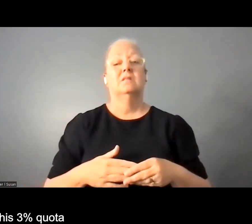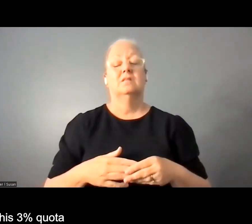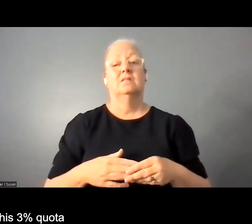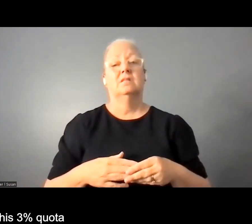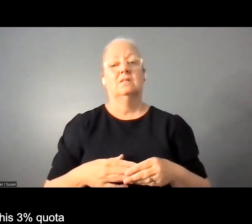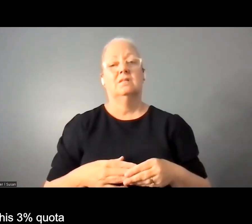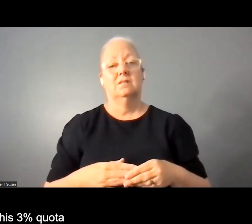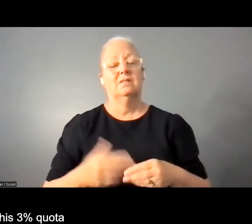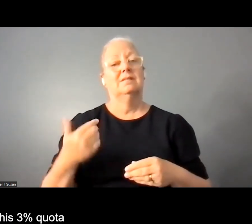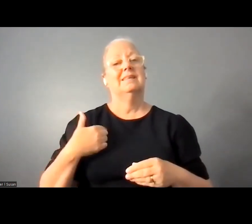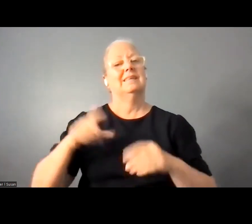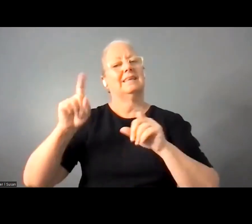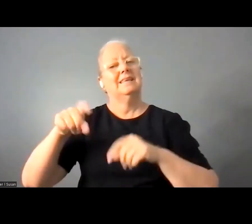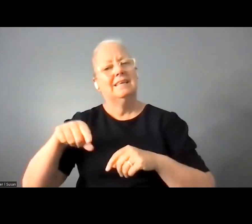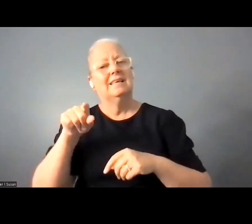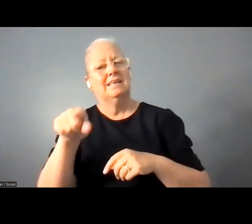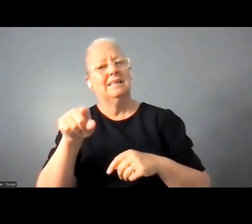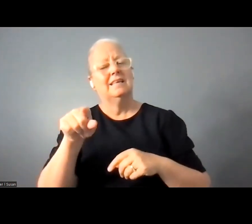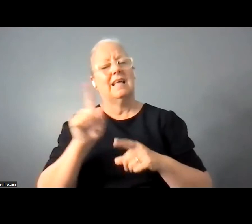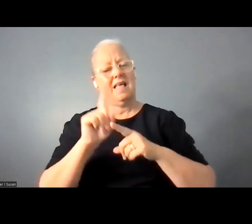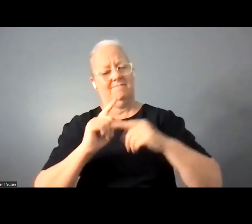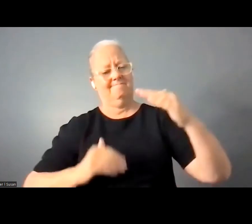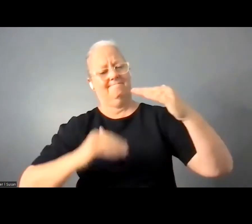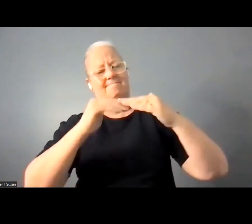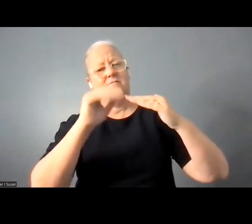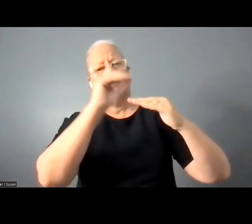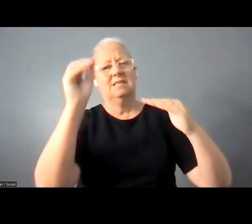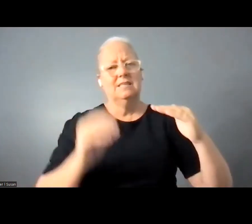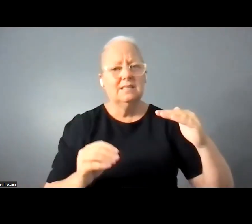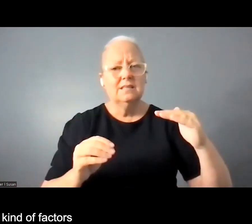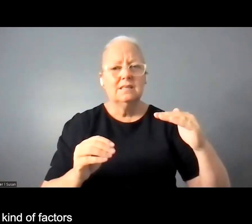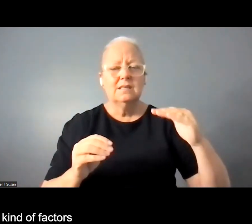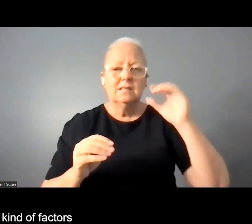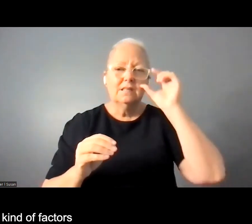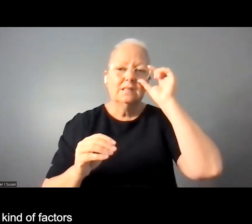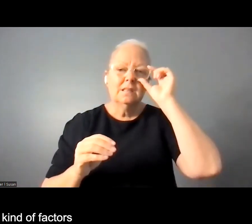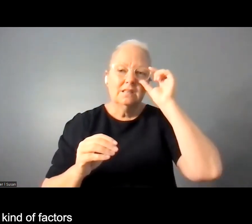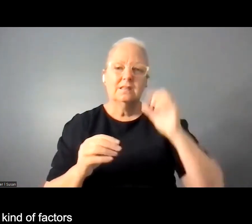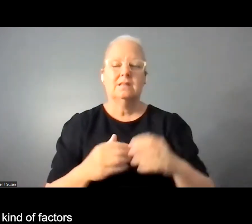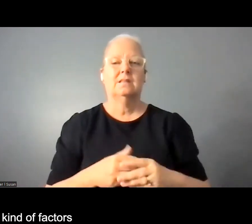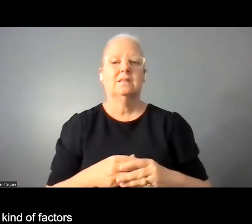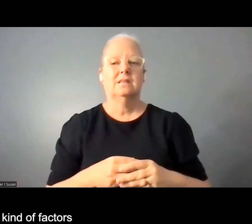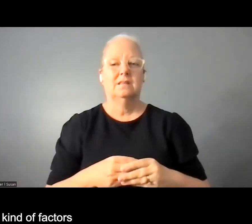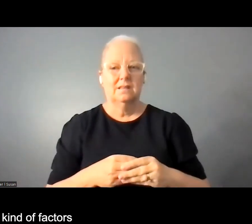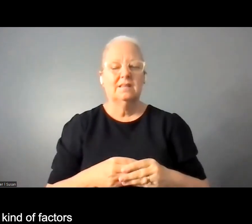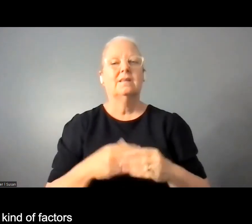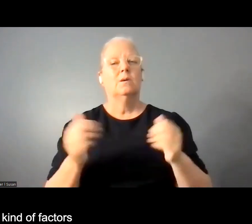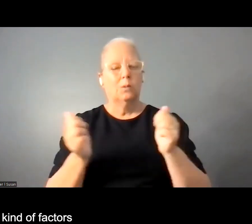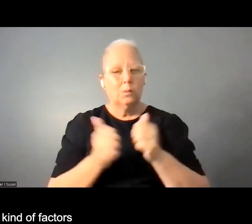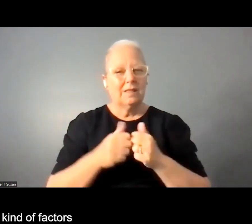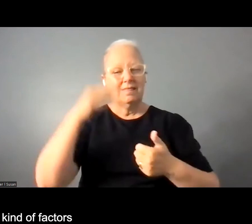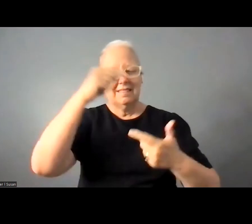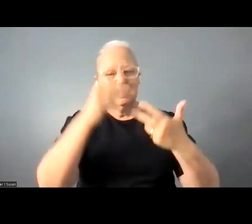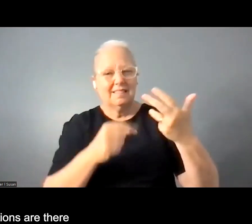for this three percent quota to be fulfilled there's also the influence of nepotism and politicization and because of these kind of factors we